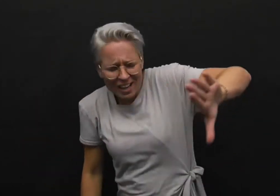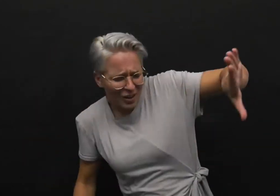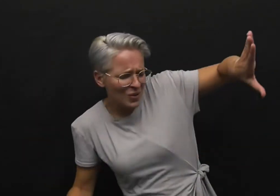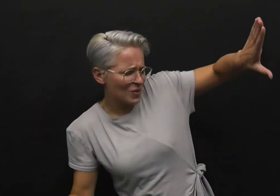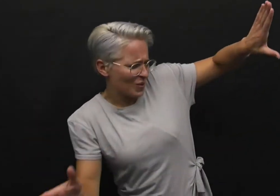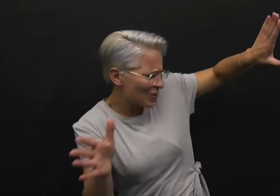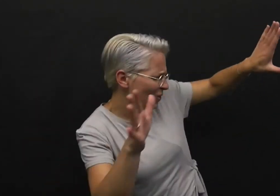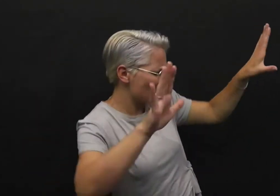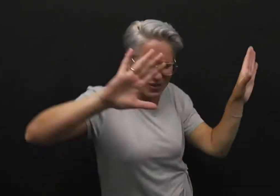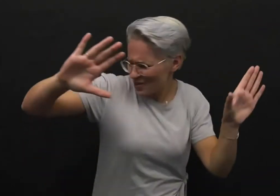Ooh